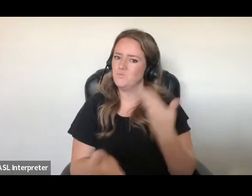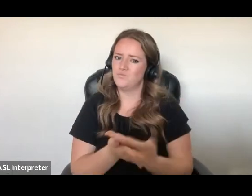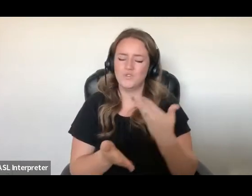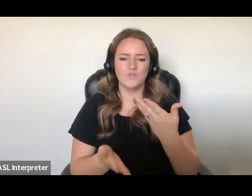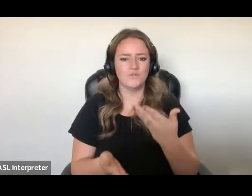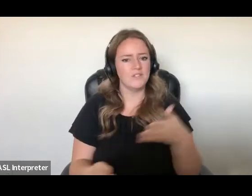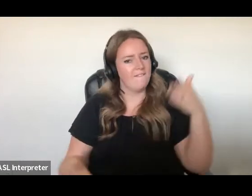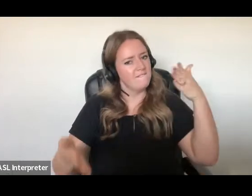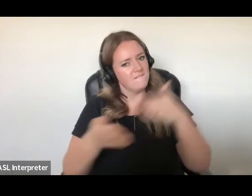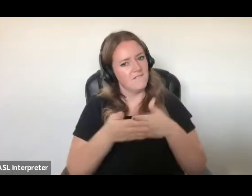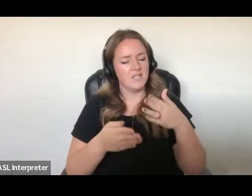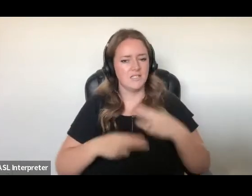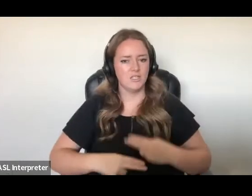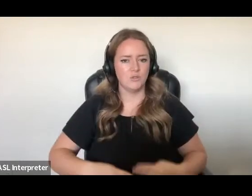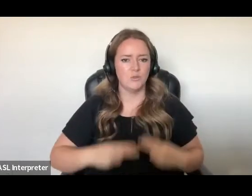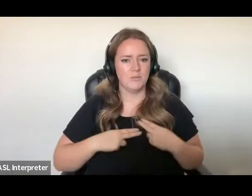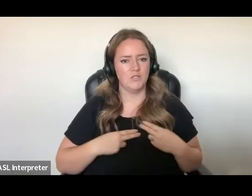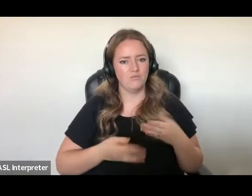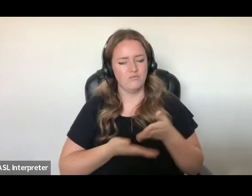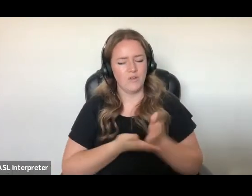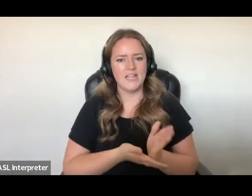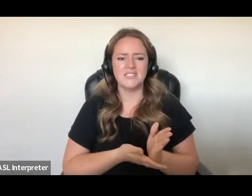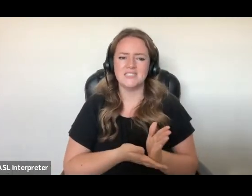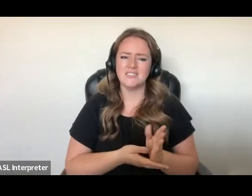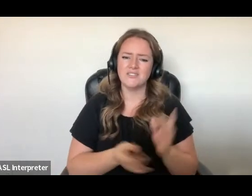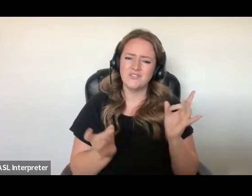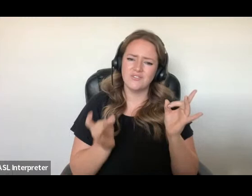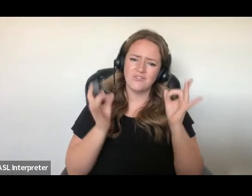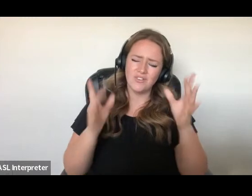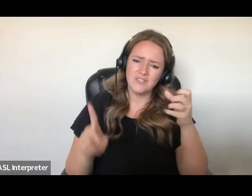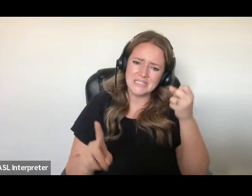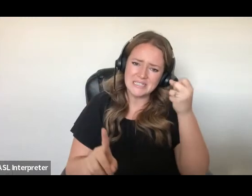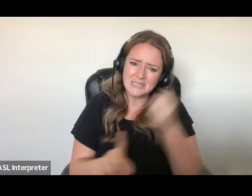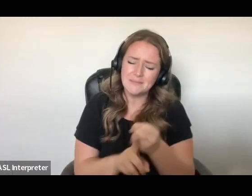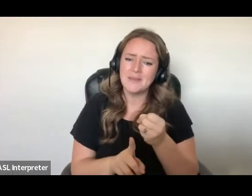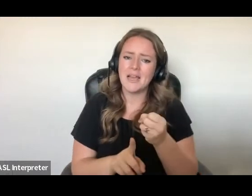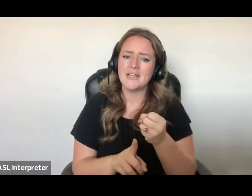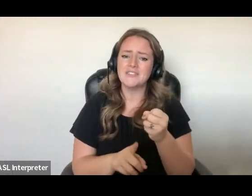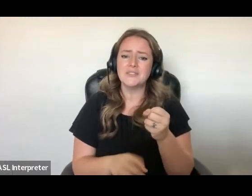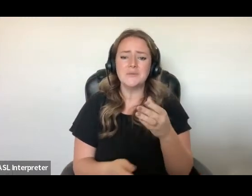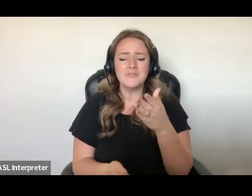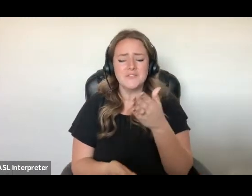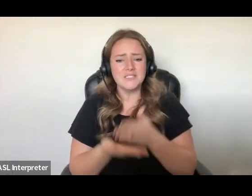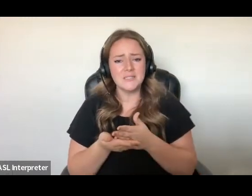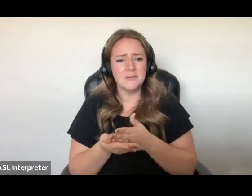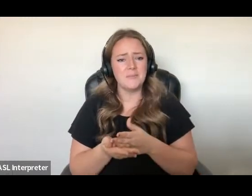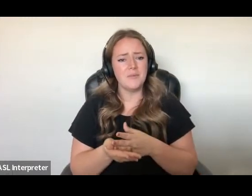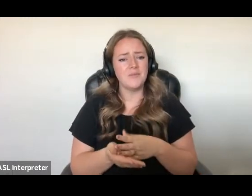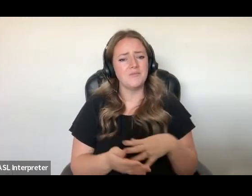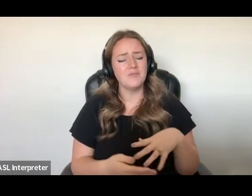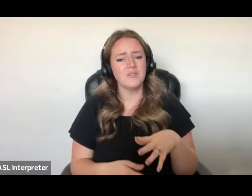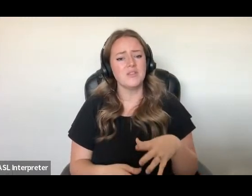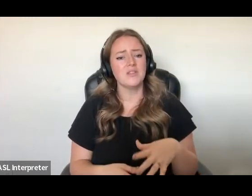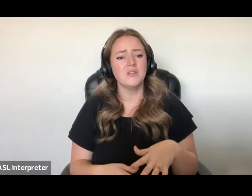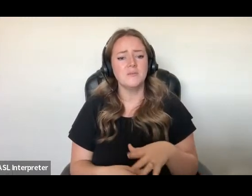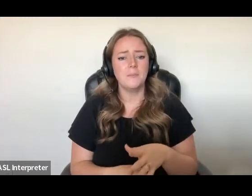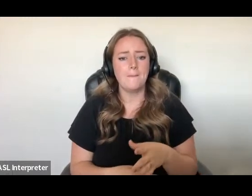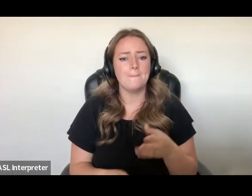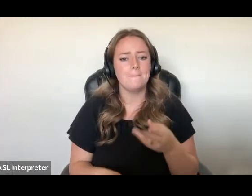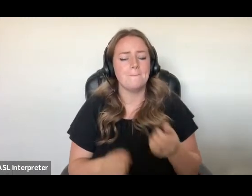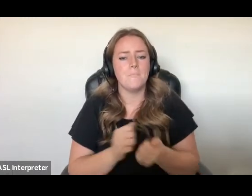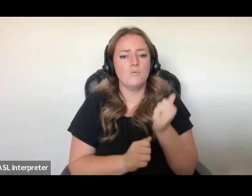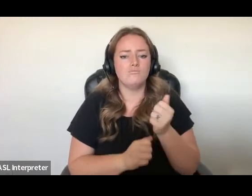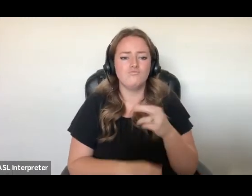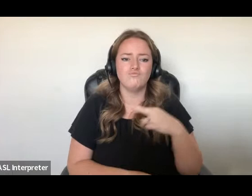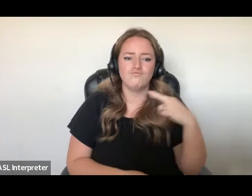devastating impact on some of the most at-risk members of our communities. I want to express my sincere gratitude to the social